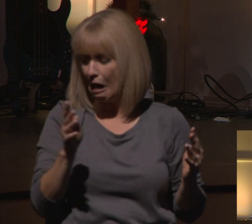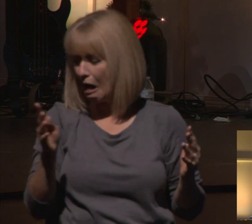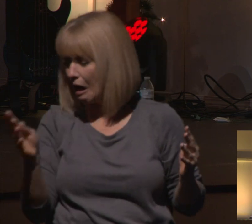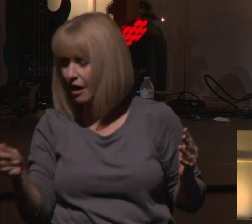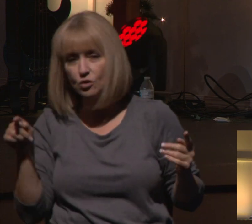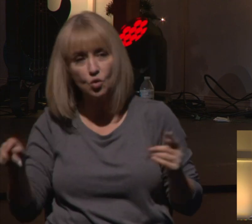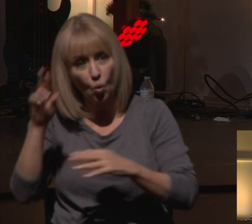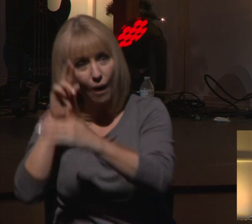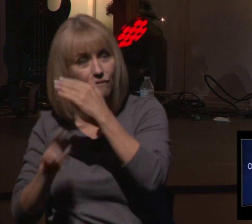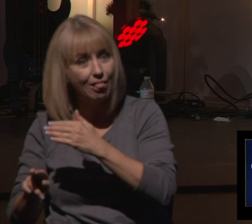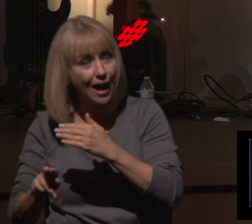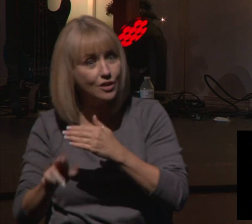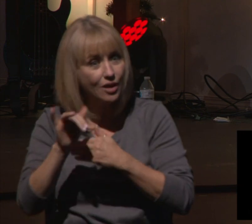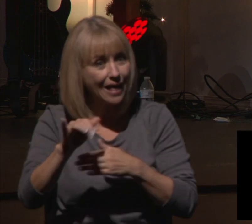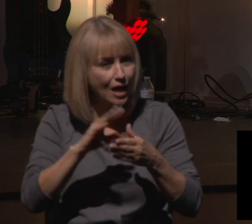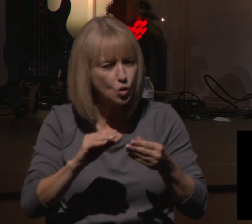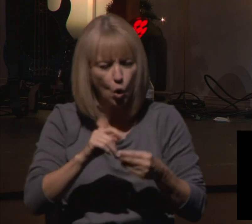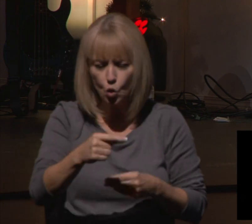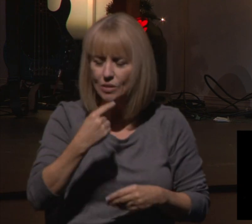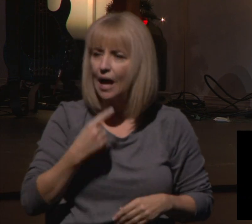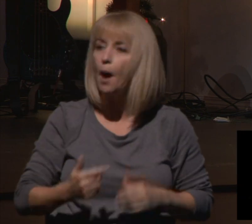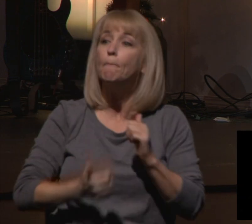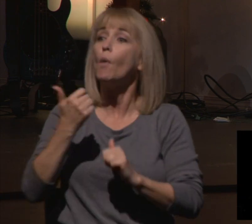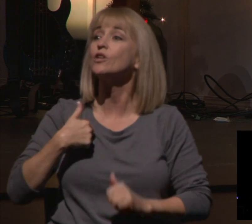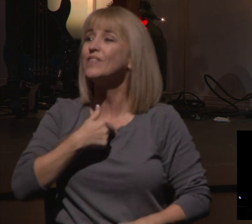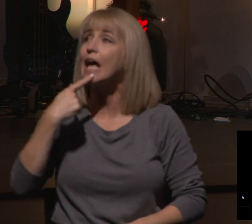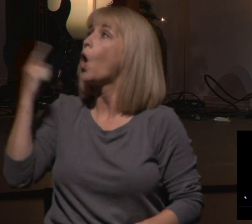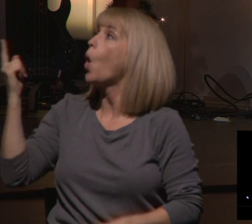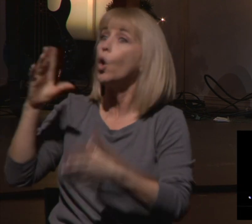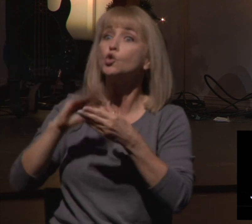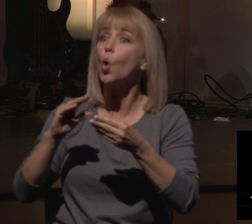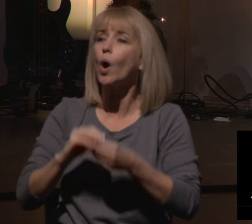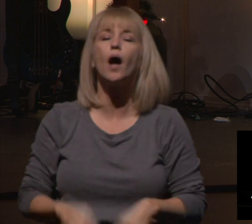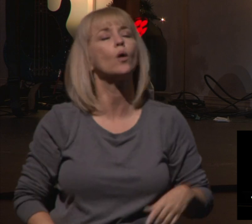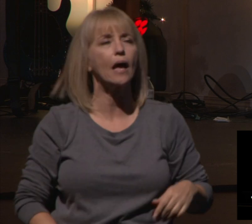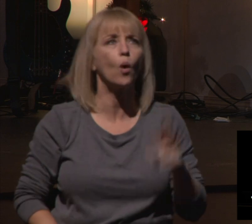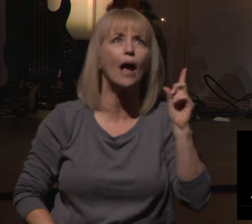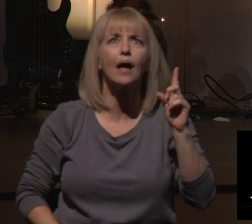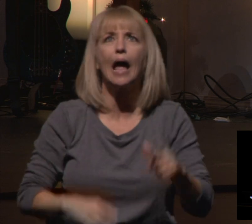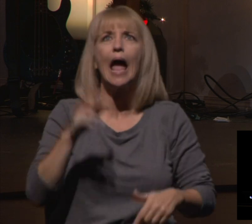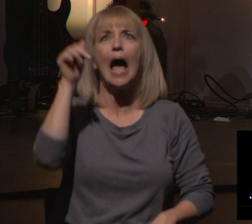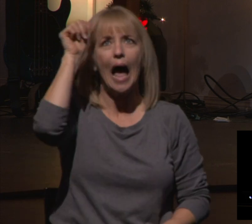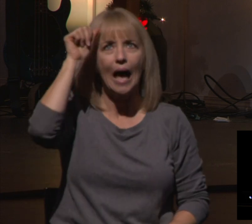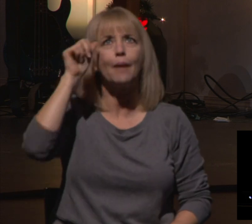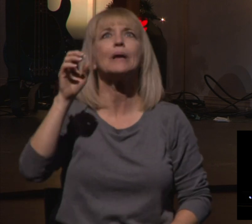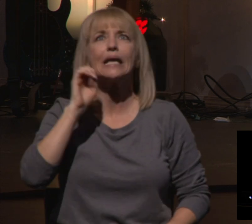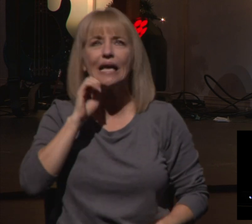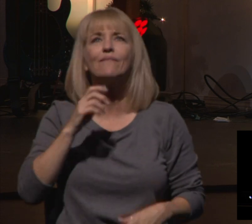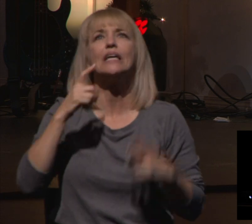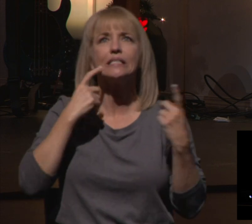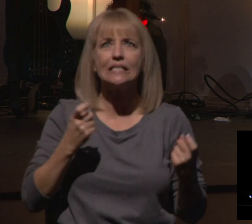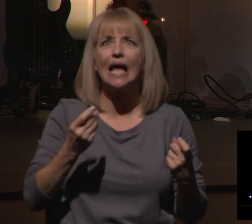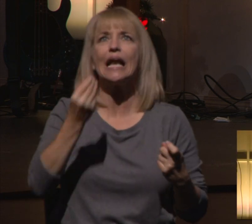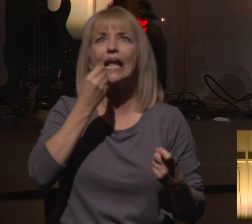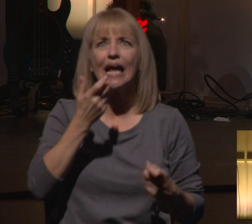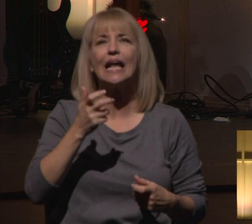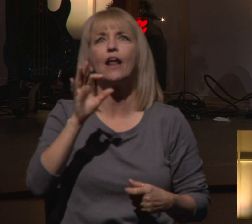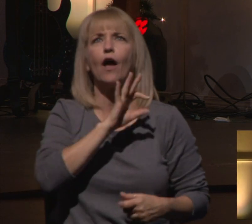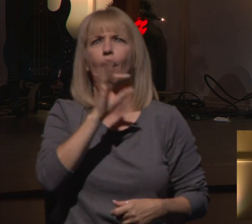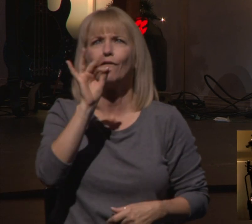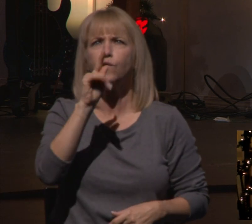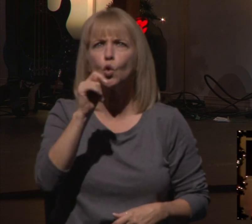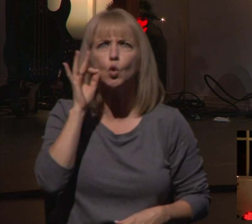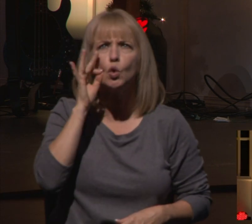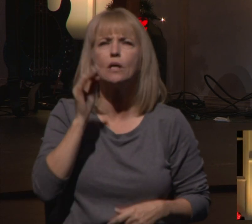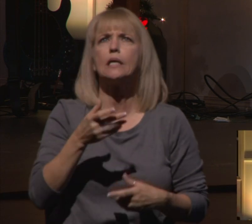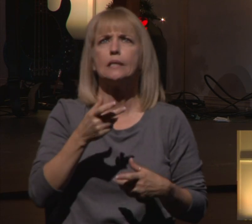there. Now, most of us, when we think of the story of the Bible, here's what we think. Adam and Eve sinned, they ate the fruit, therefore we're all sinners, and